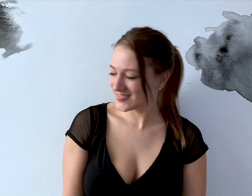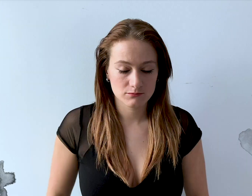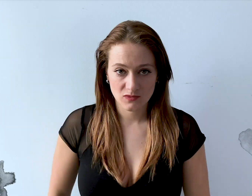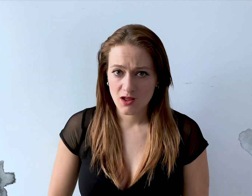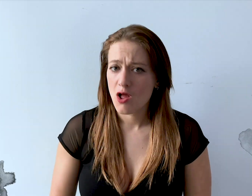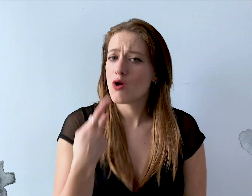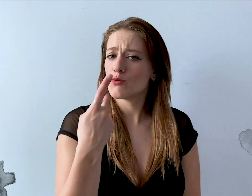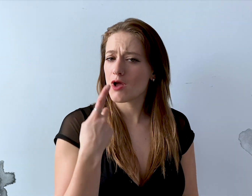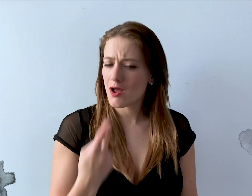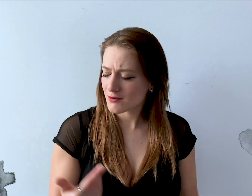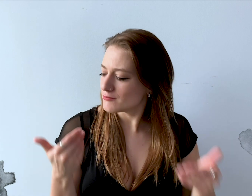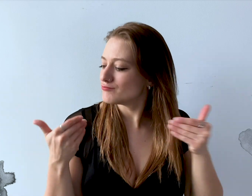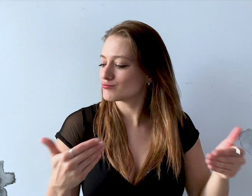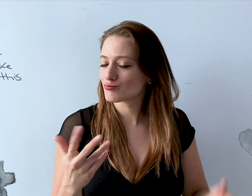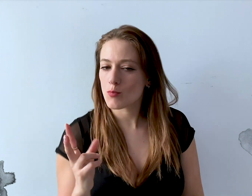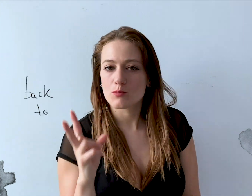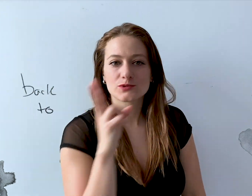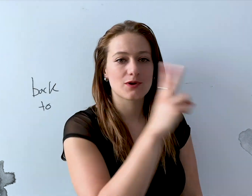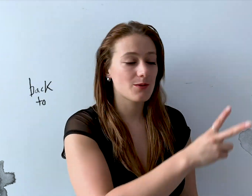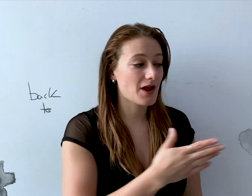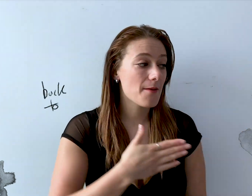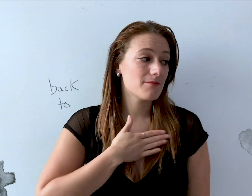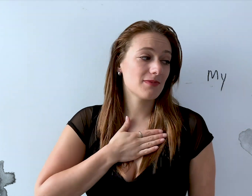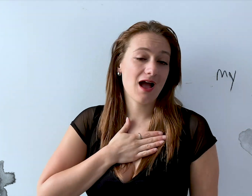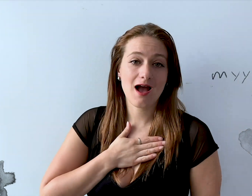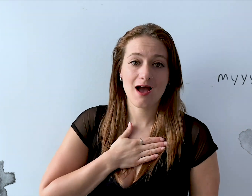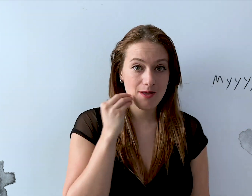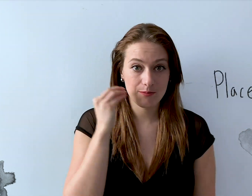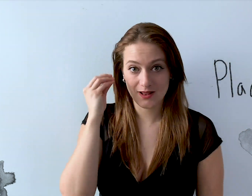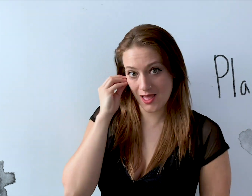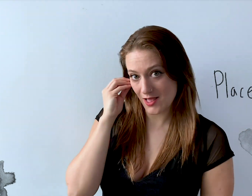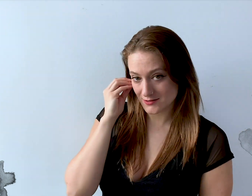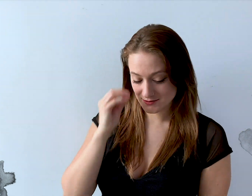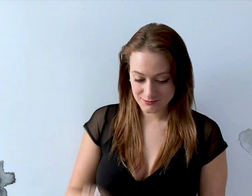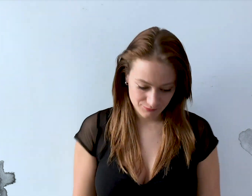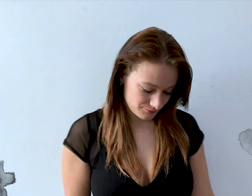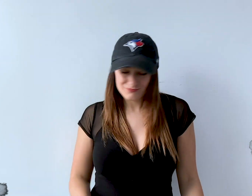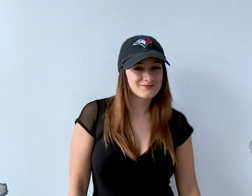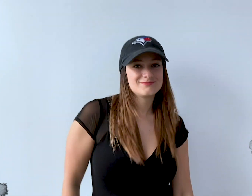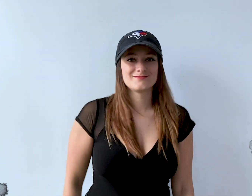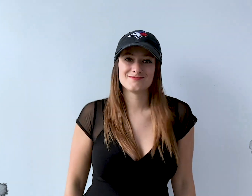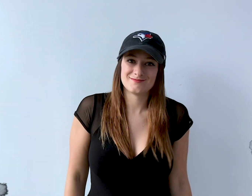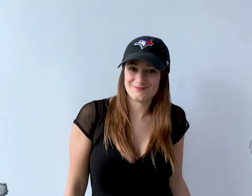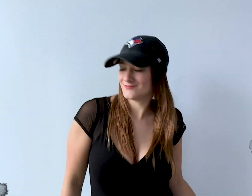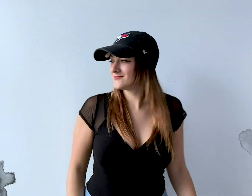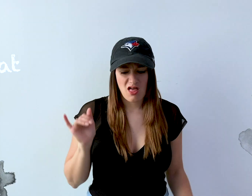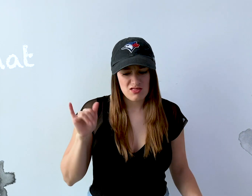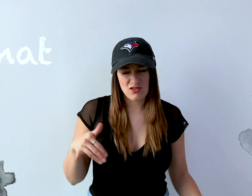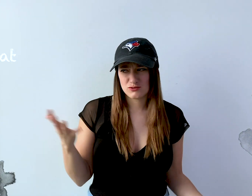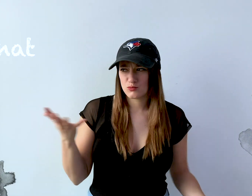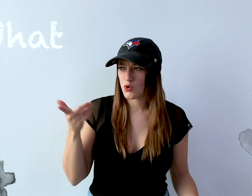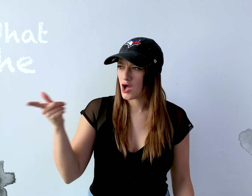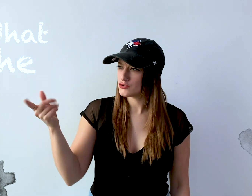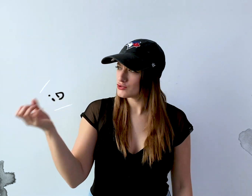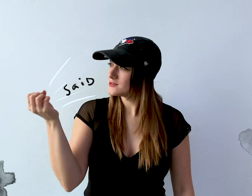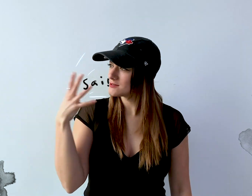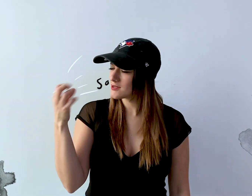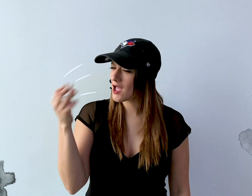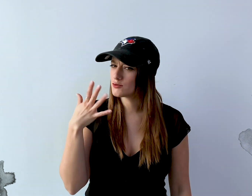We should take this back to my place That's what she said, fly